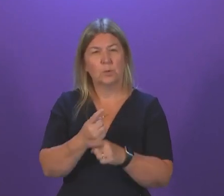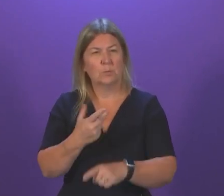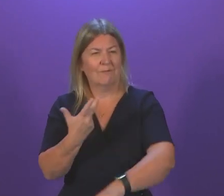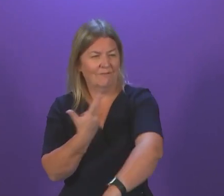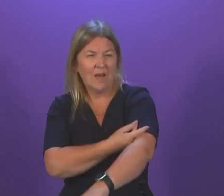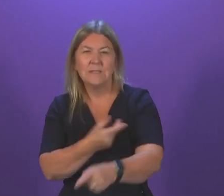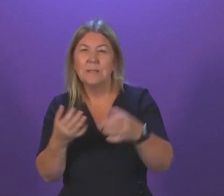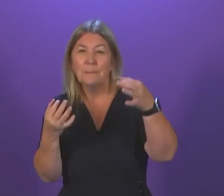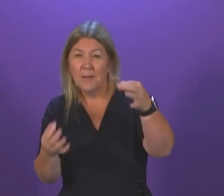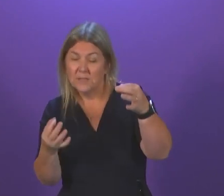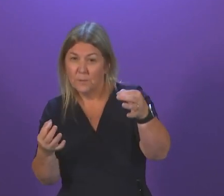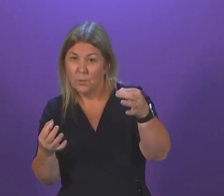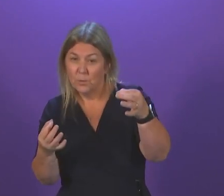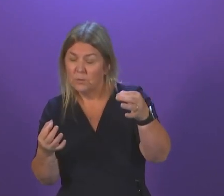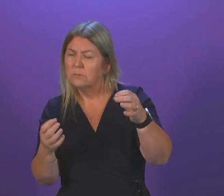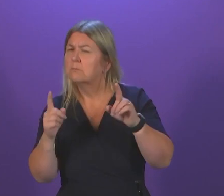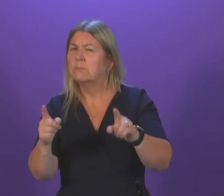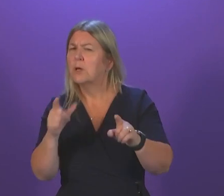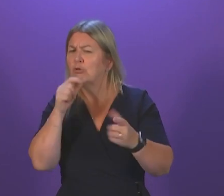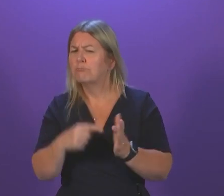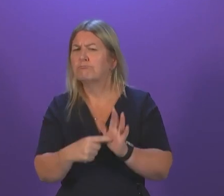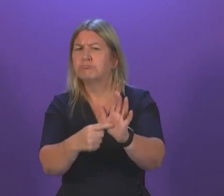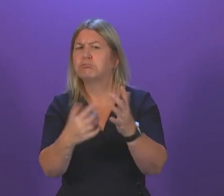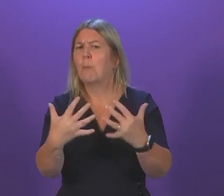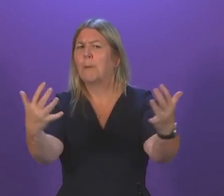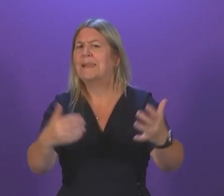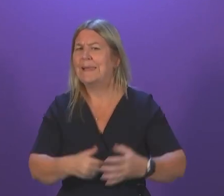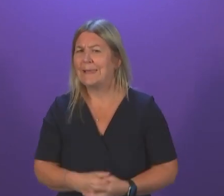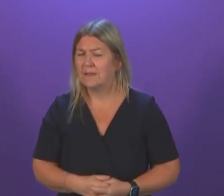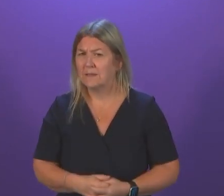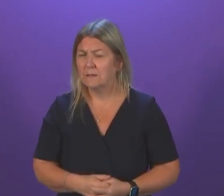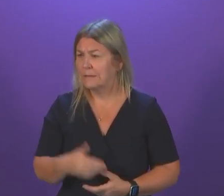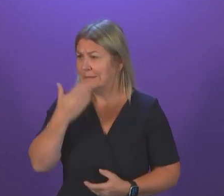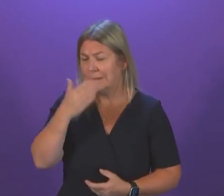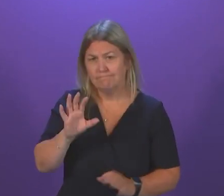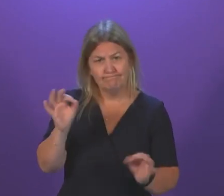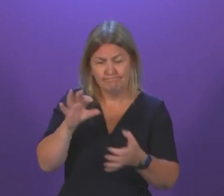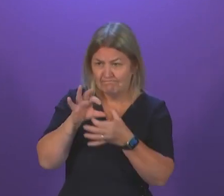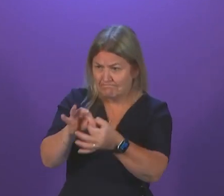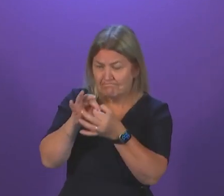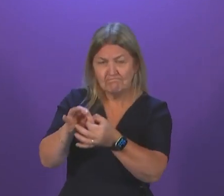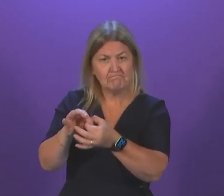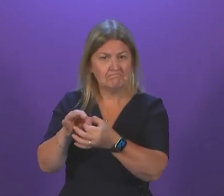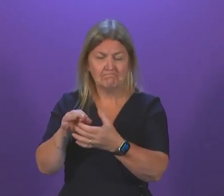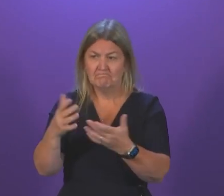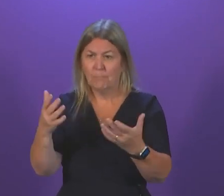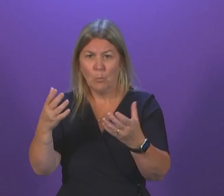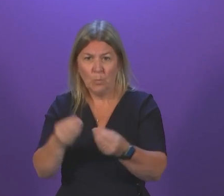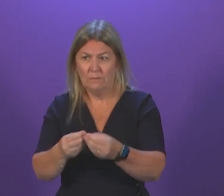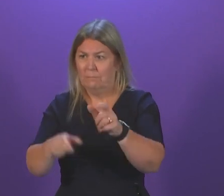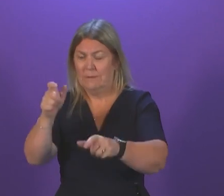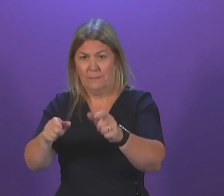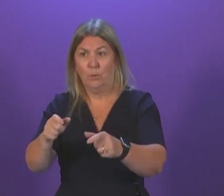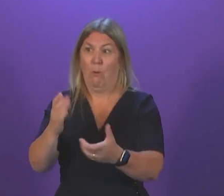passports has yet to be demonstrated in the public domain and that there has been no effective engagement with those who will be most affected by their introduction.